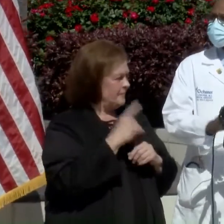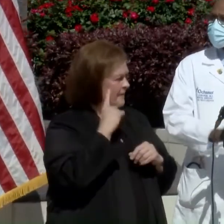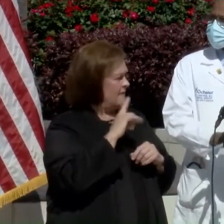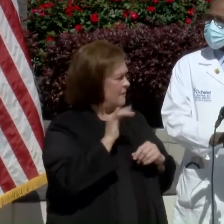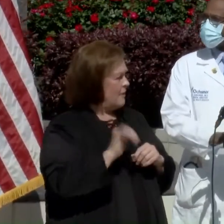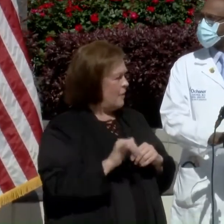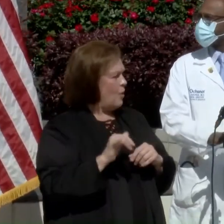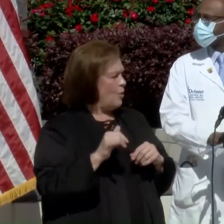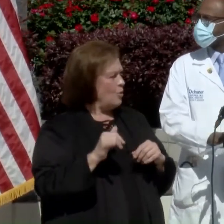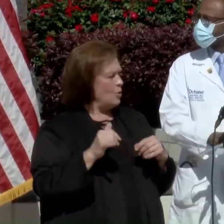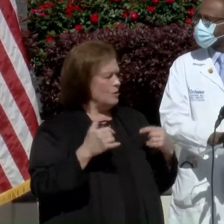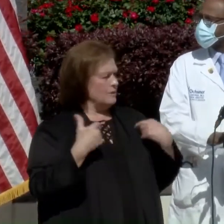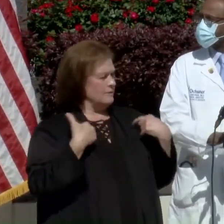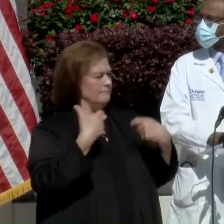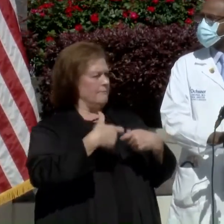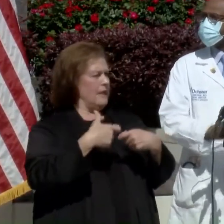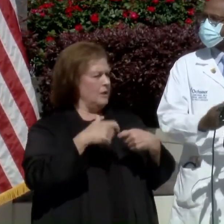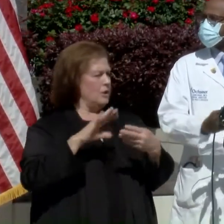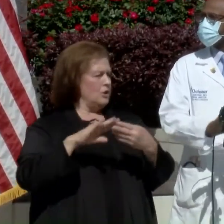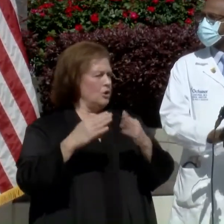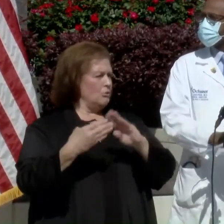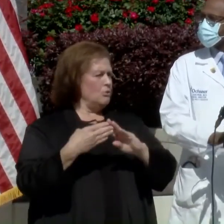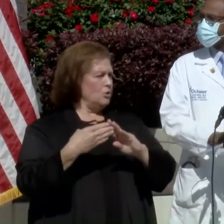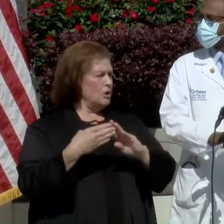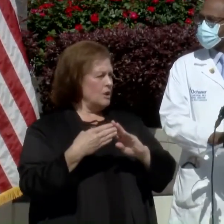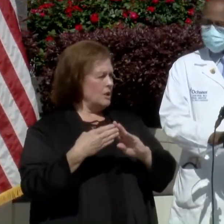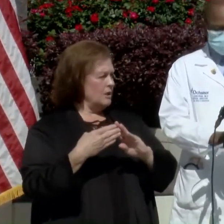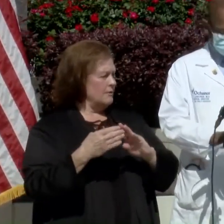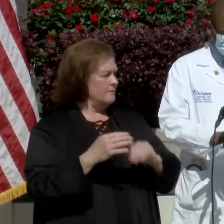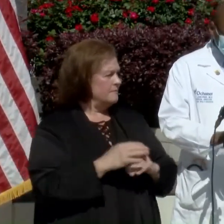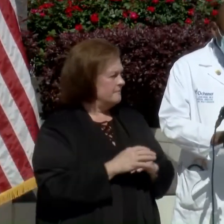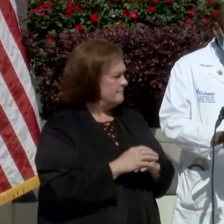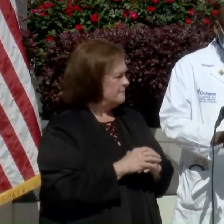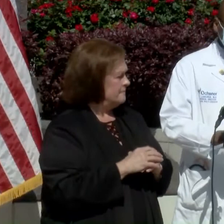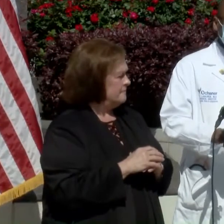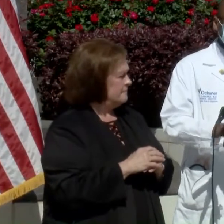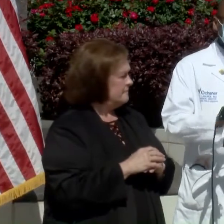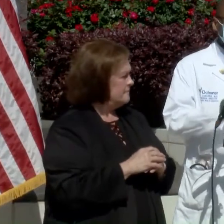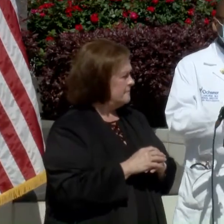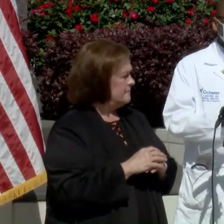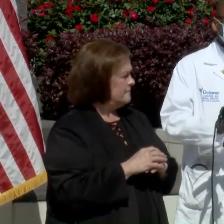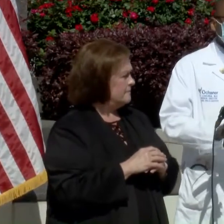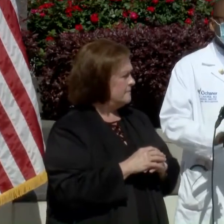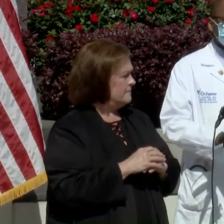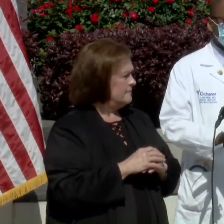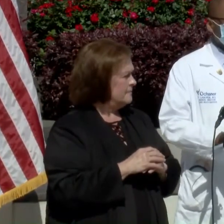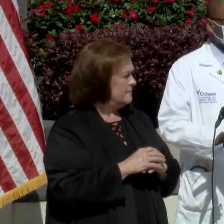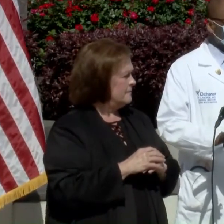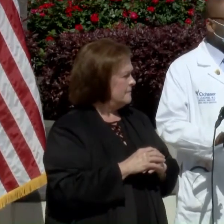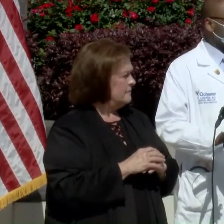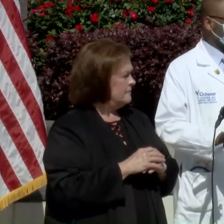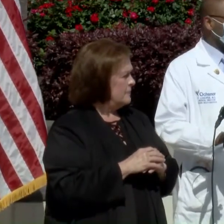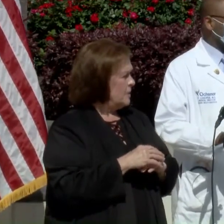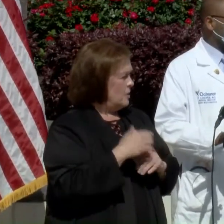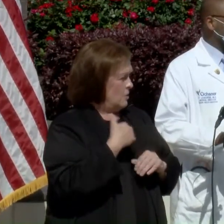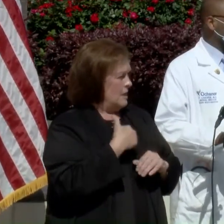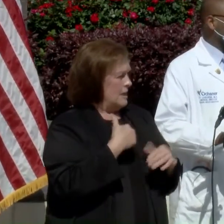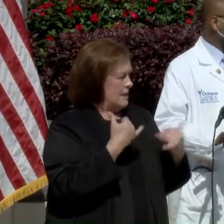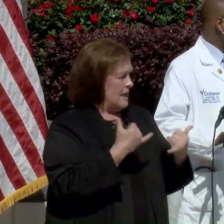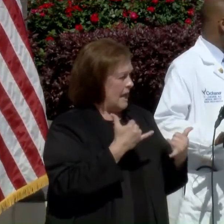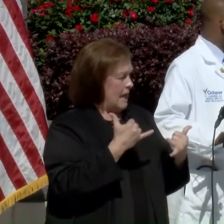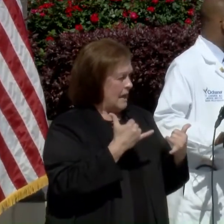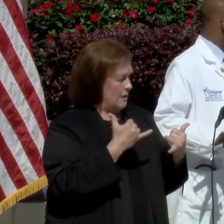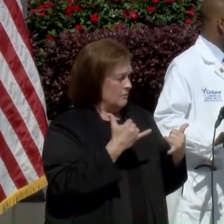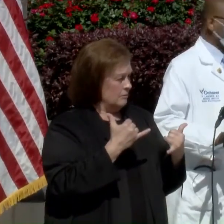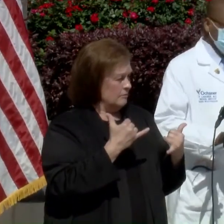our, for who we are focused on ensure